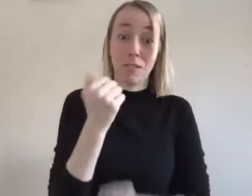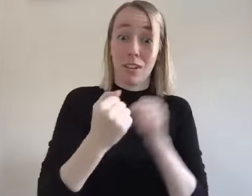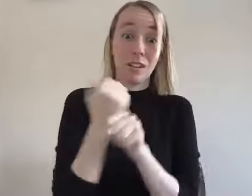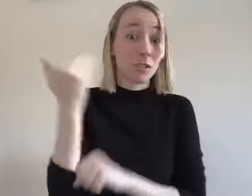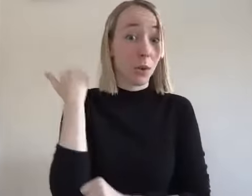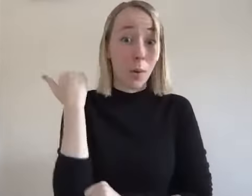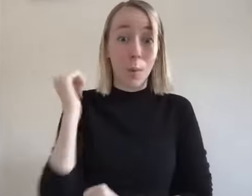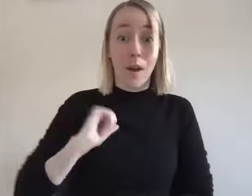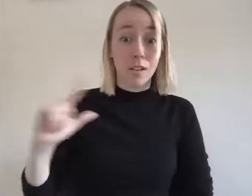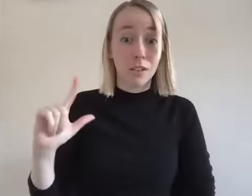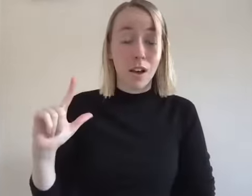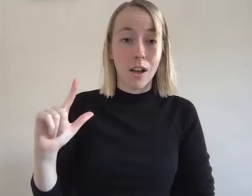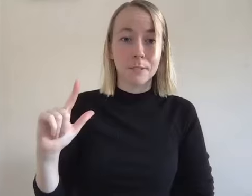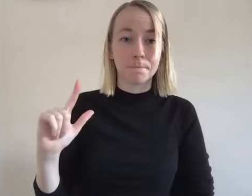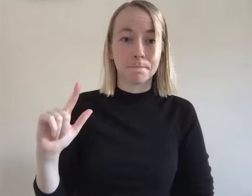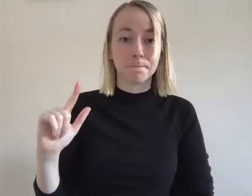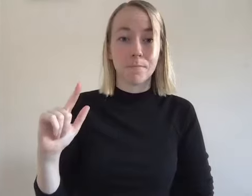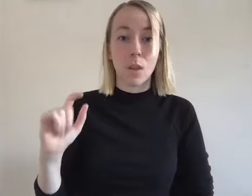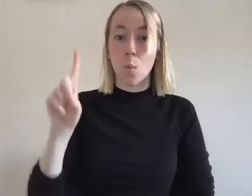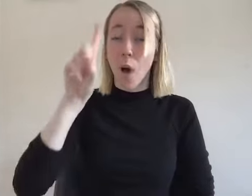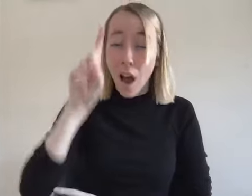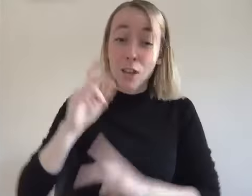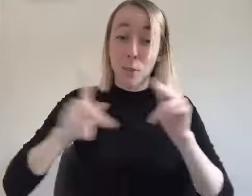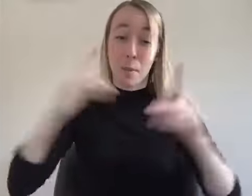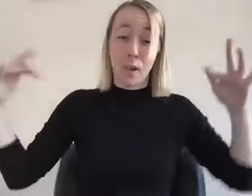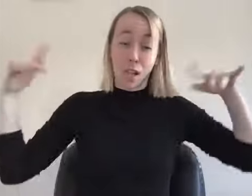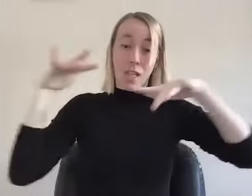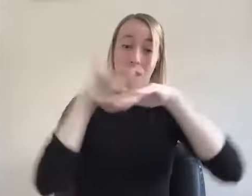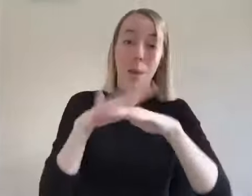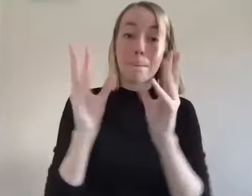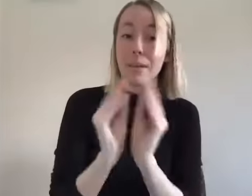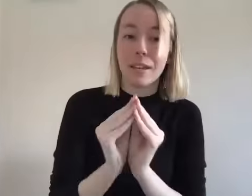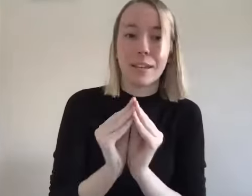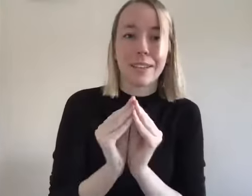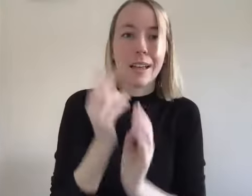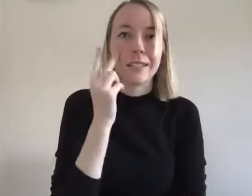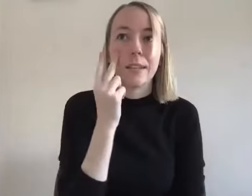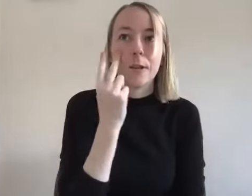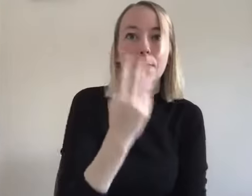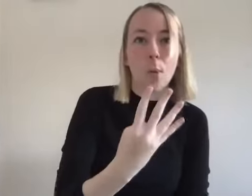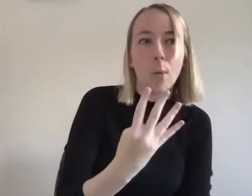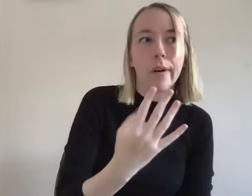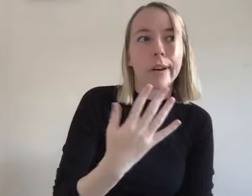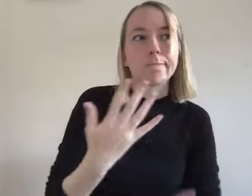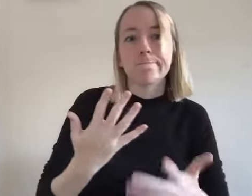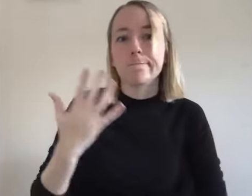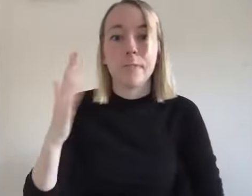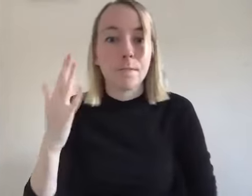ago if you were an al-anon 15 years ago uh and you're gonna be i was in meetings full of 100 people you know or 80 people i'd see like four or five men